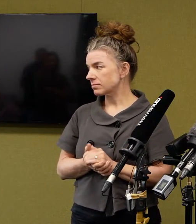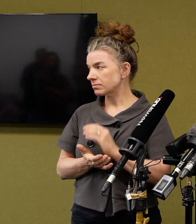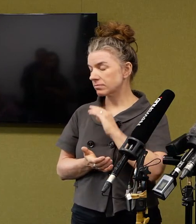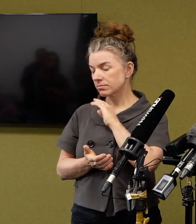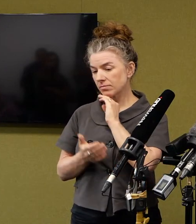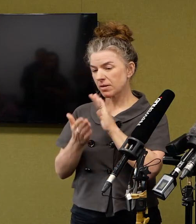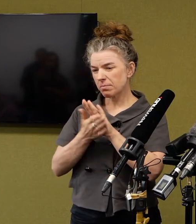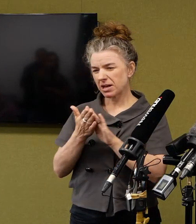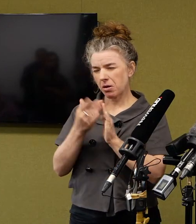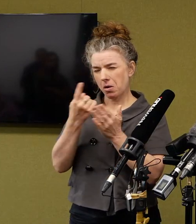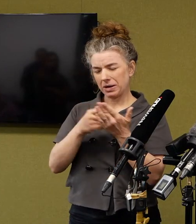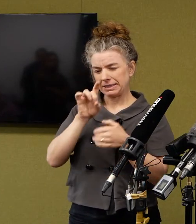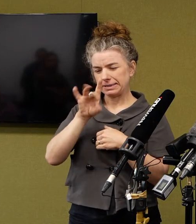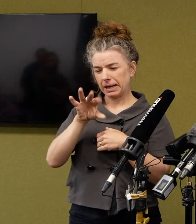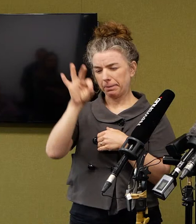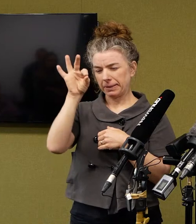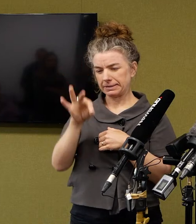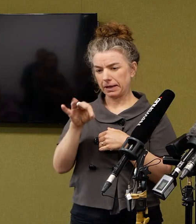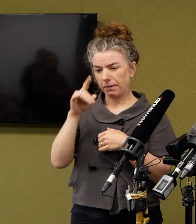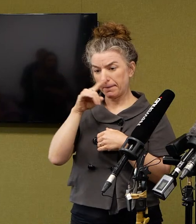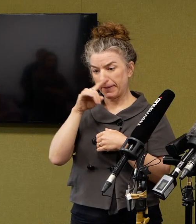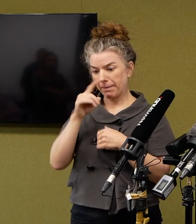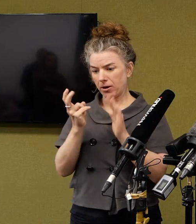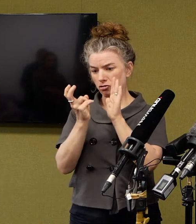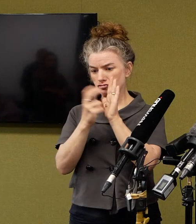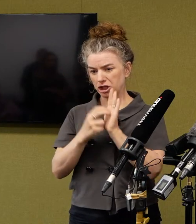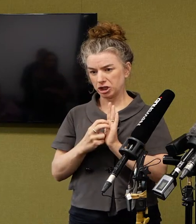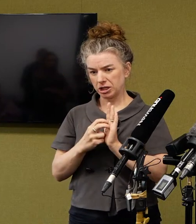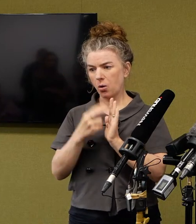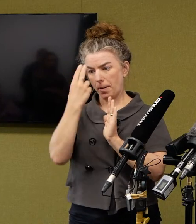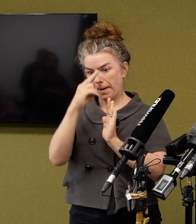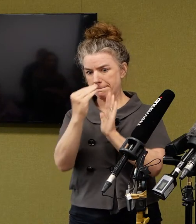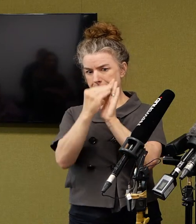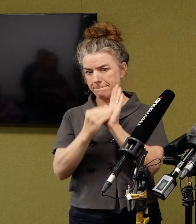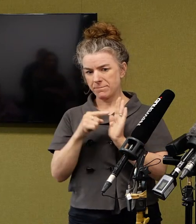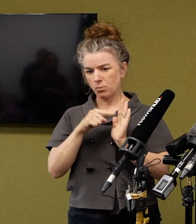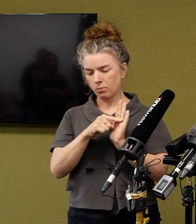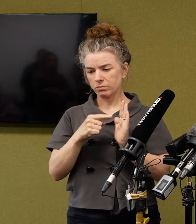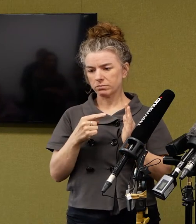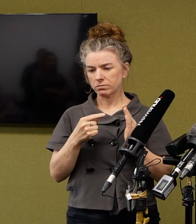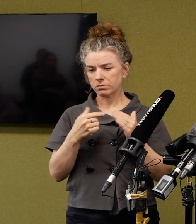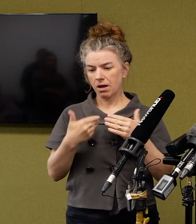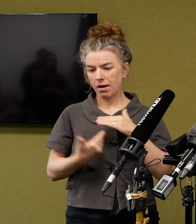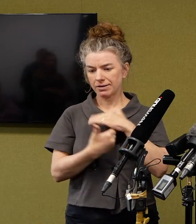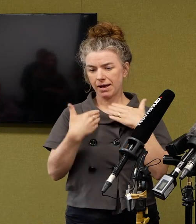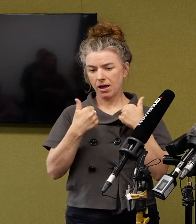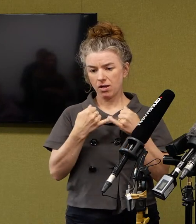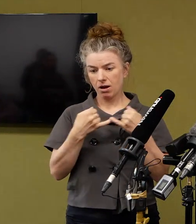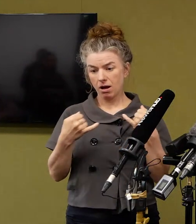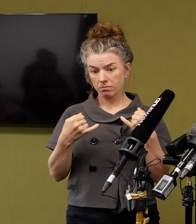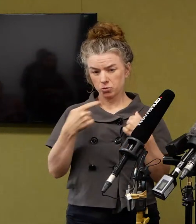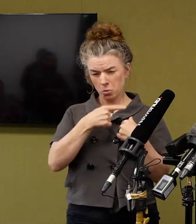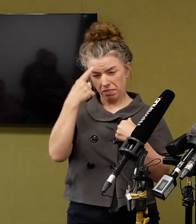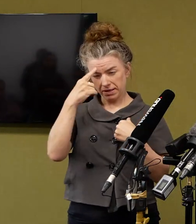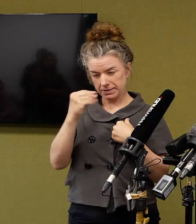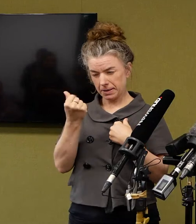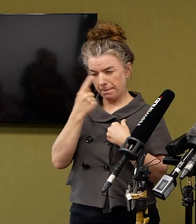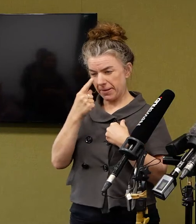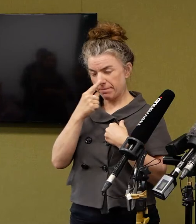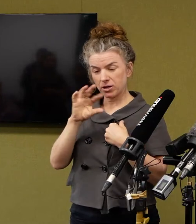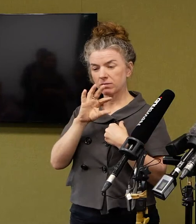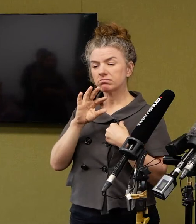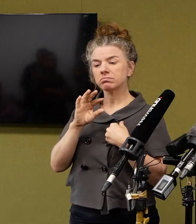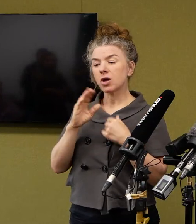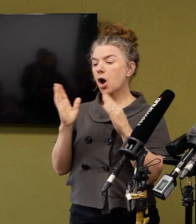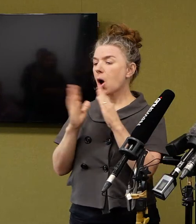returned have registered. Do you have any indication, firm indication, that people are not self-isolating? We have had reports